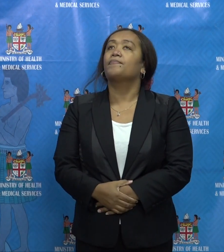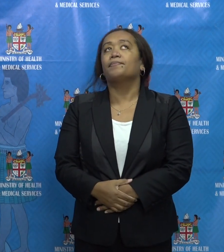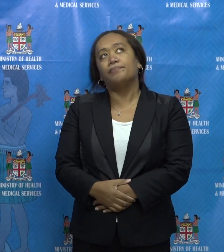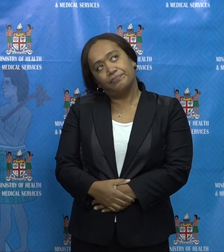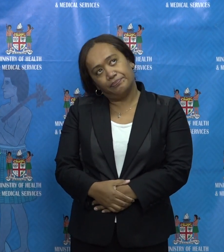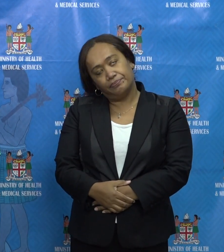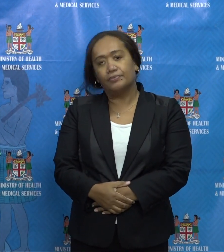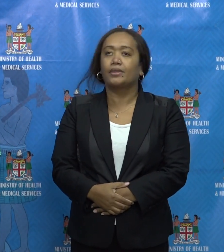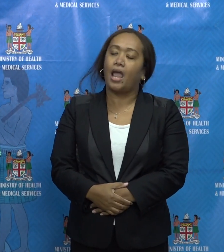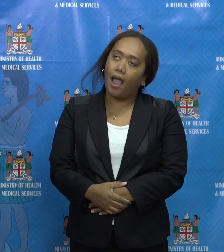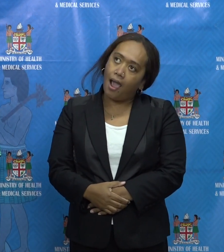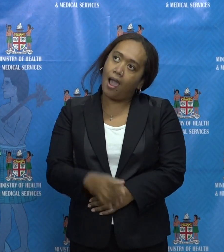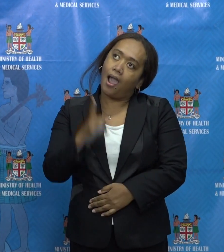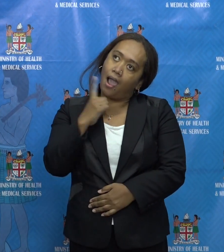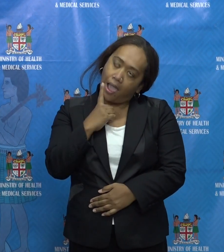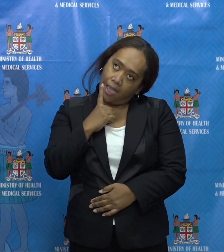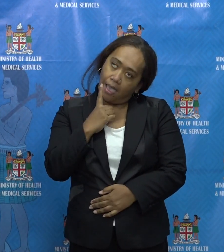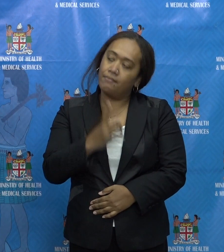Um,